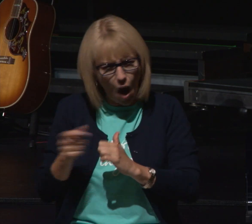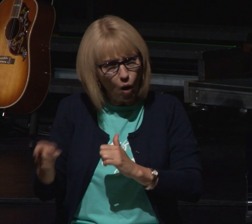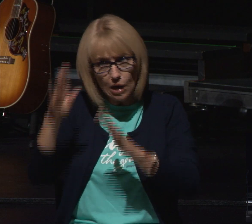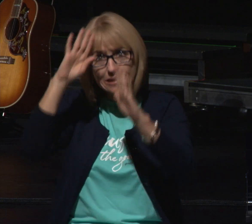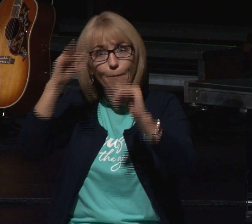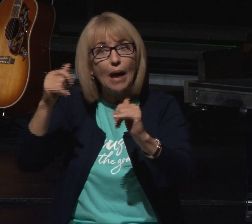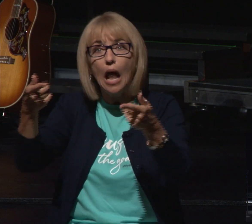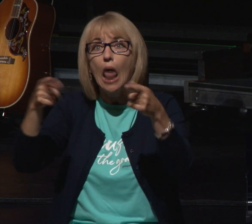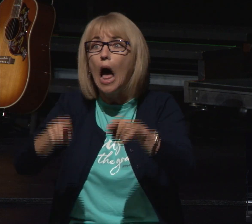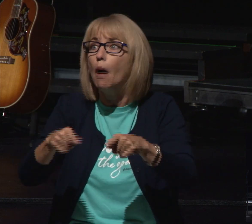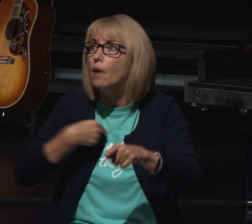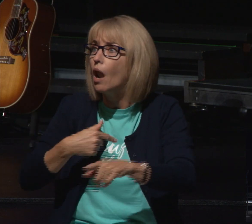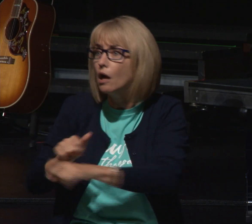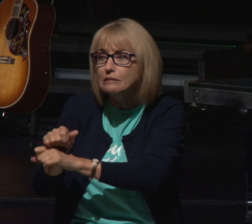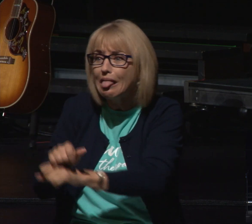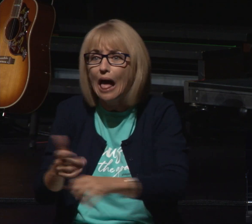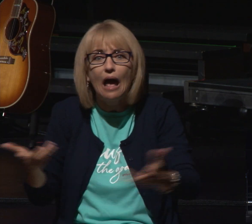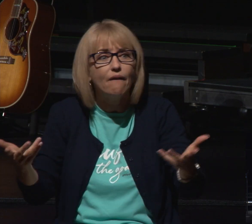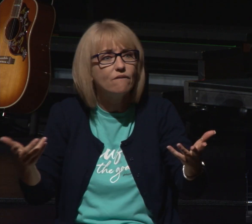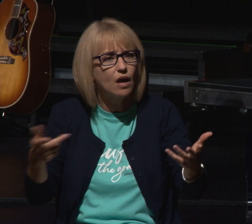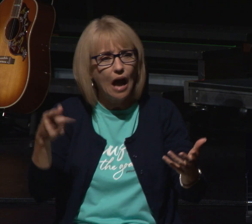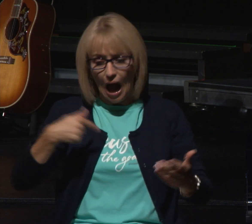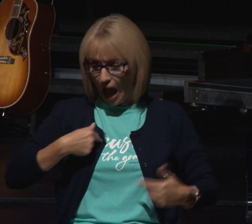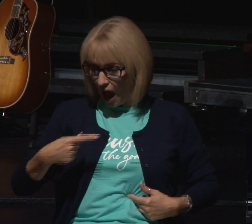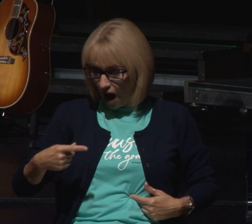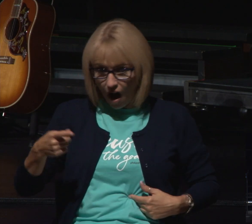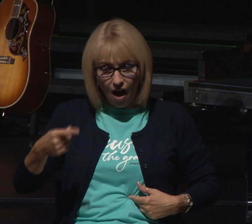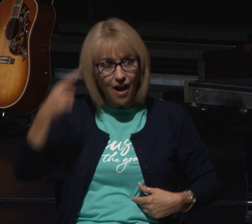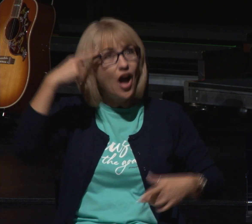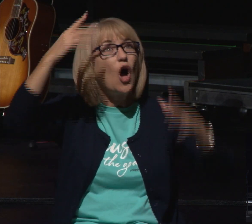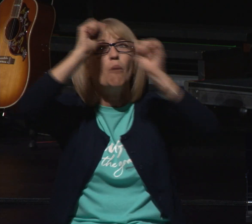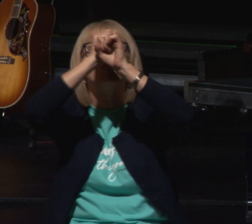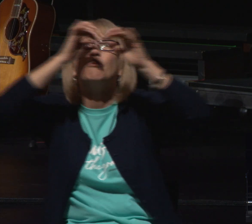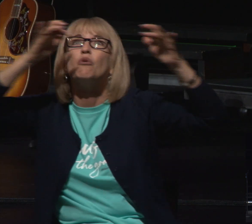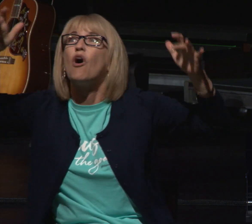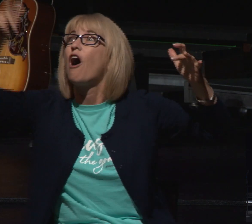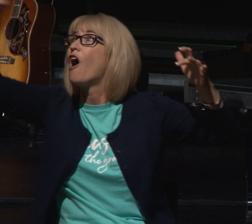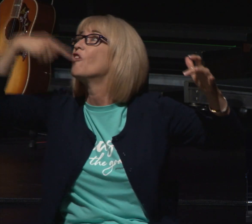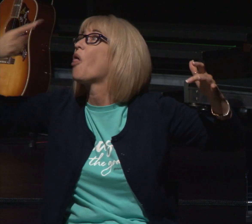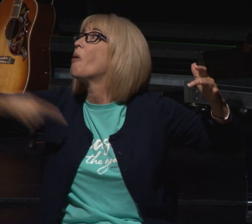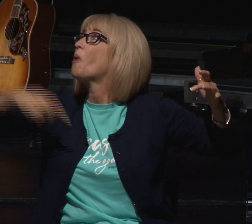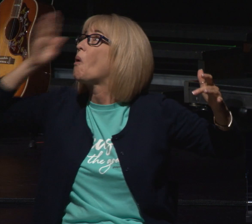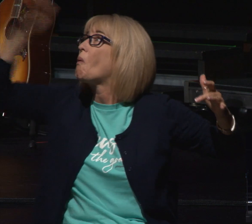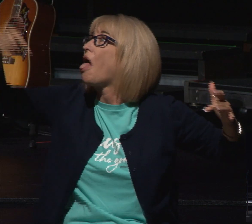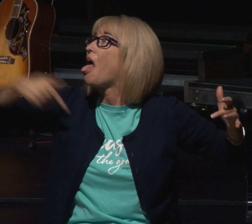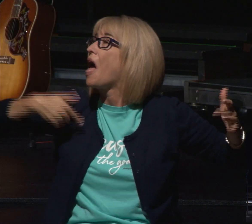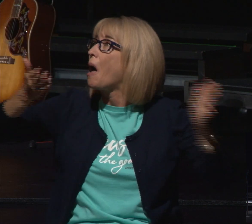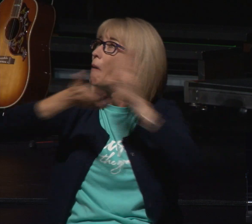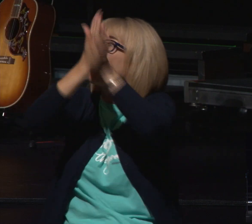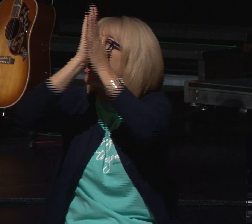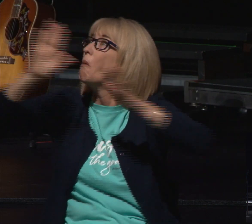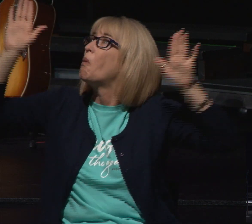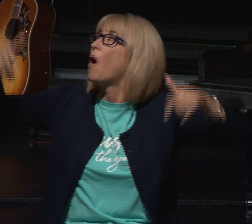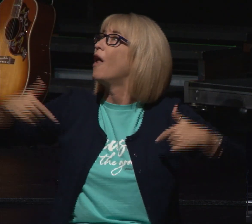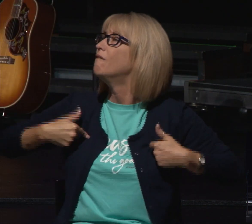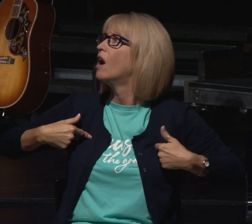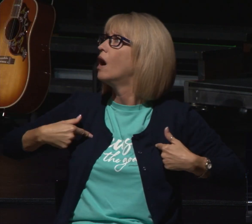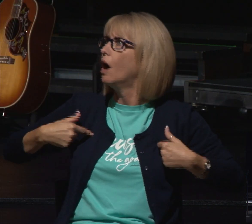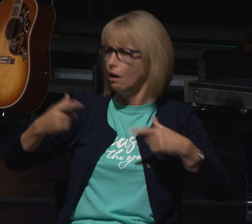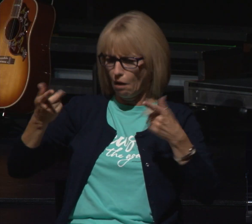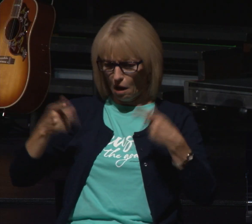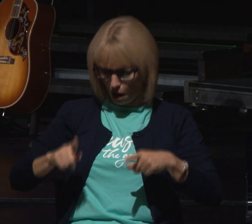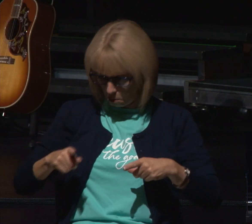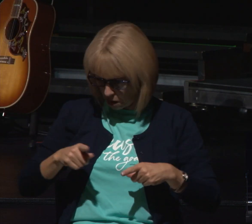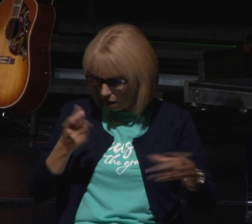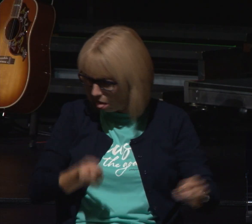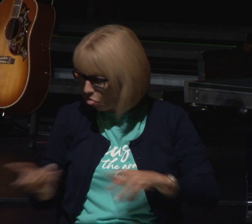how does he stand for that here he's got this vision he believes god's got something called for him to do in the midst of it he finds himself hated by his brothers